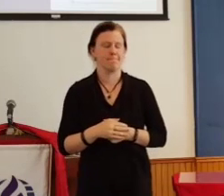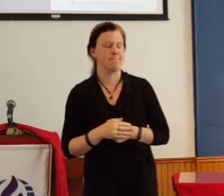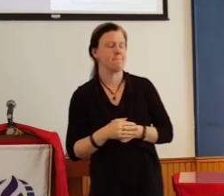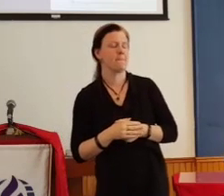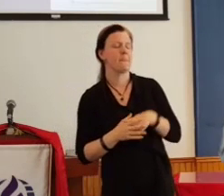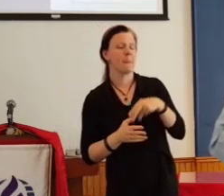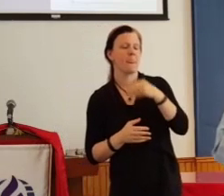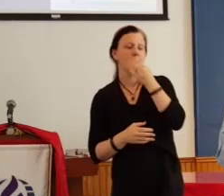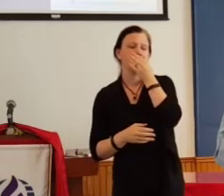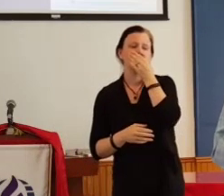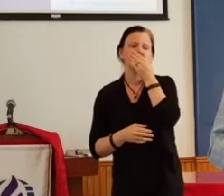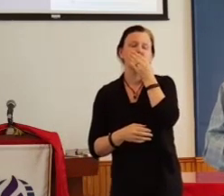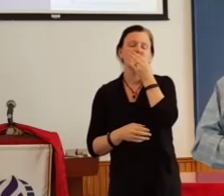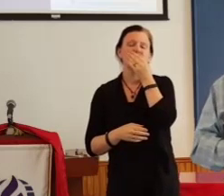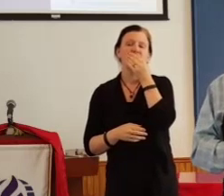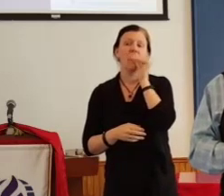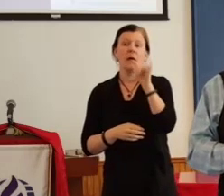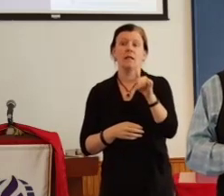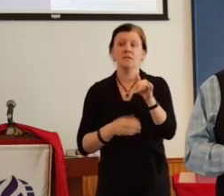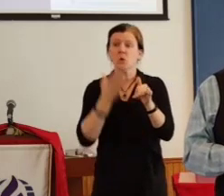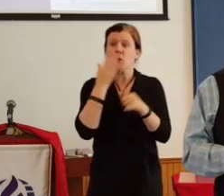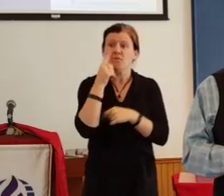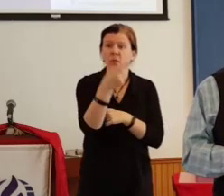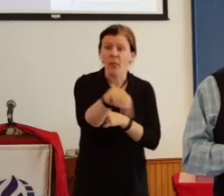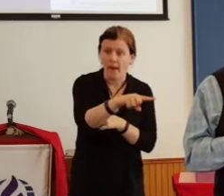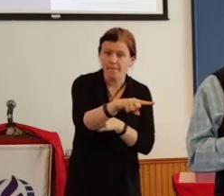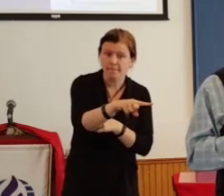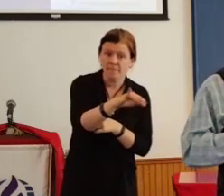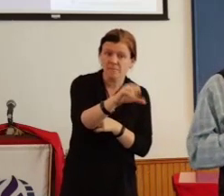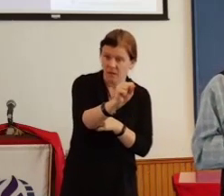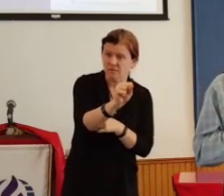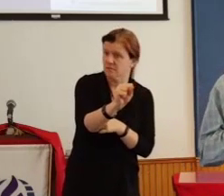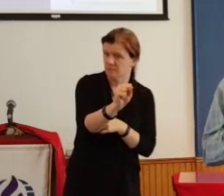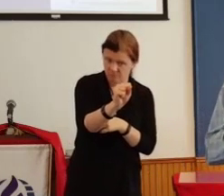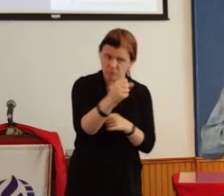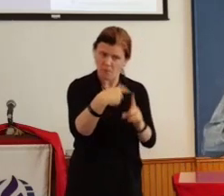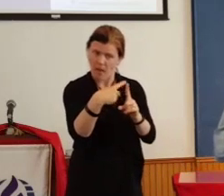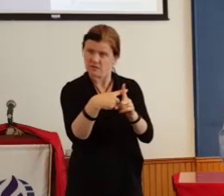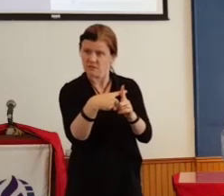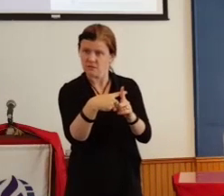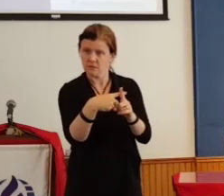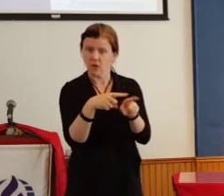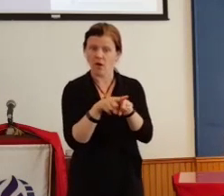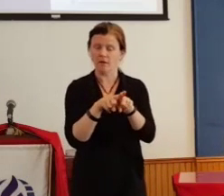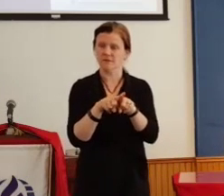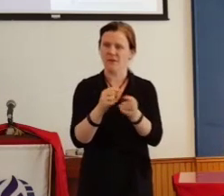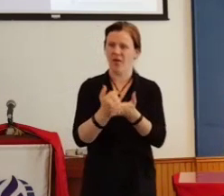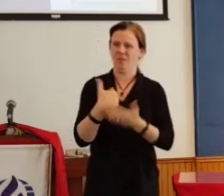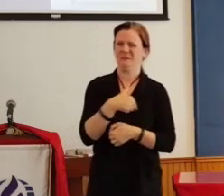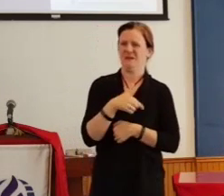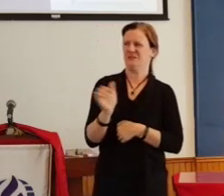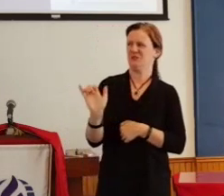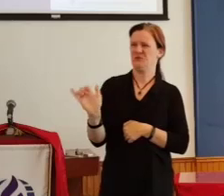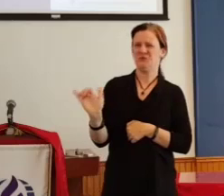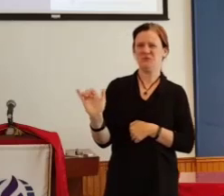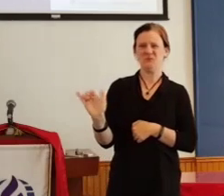And not only is it good for those people to hear that message from us, but it's amazing for those of us who get to